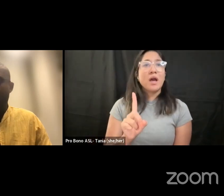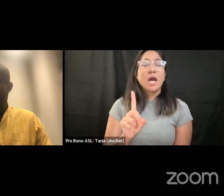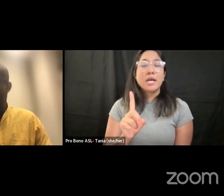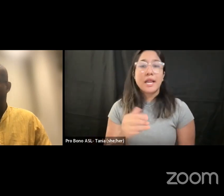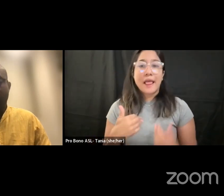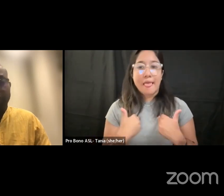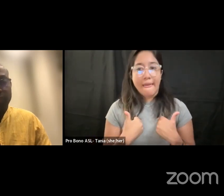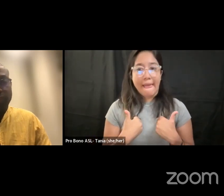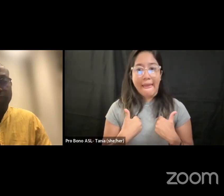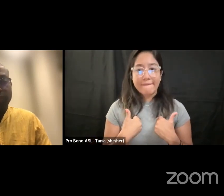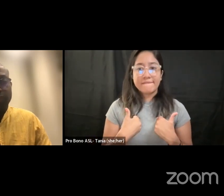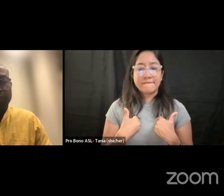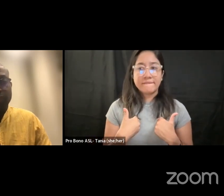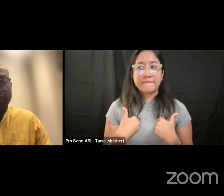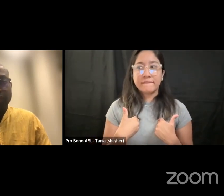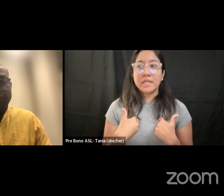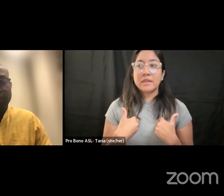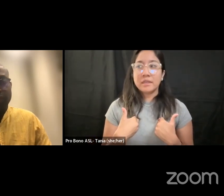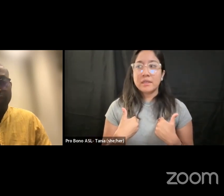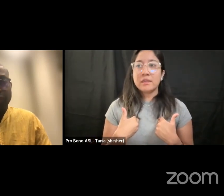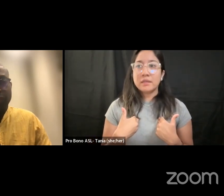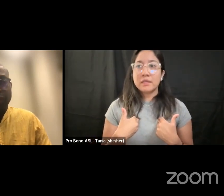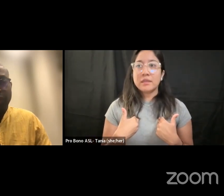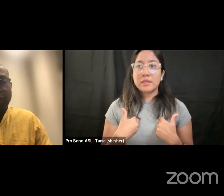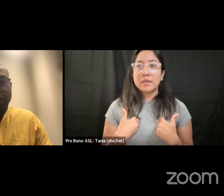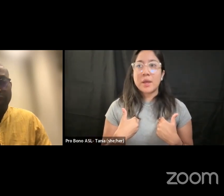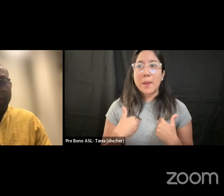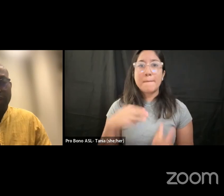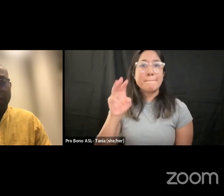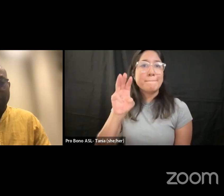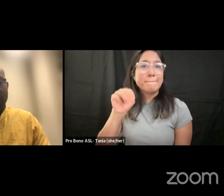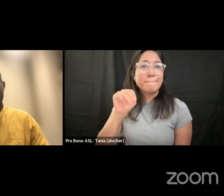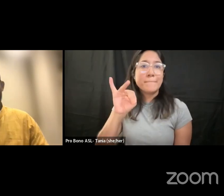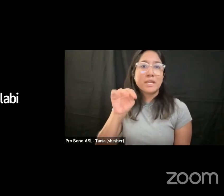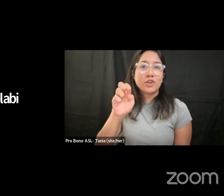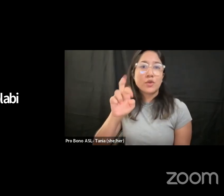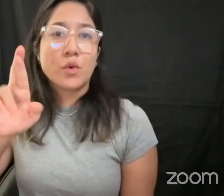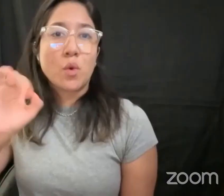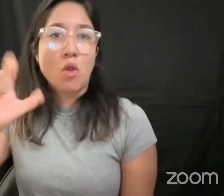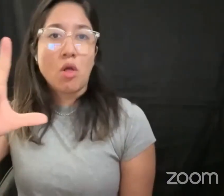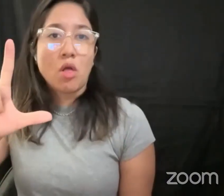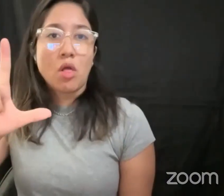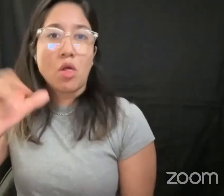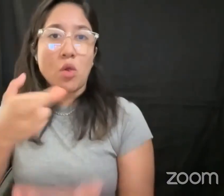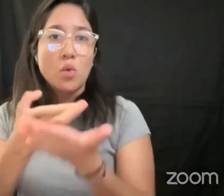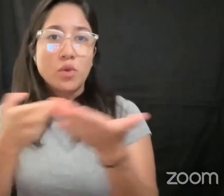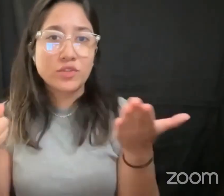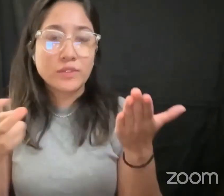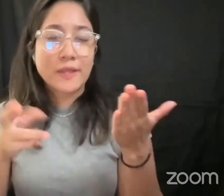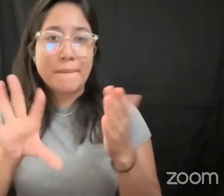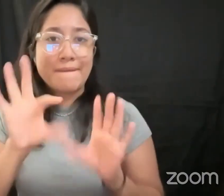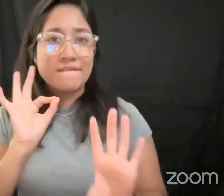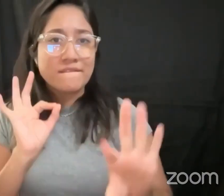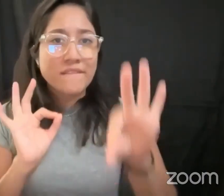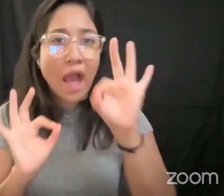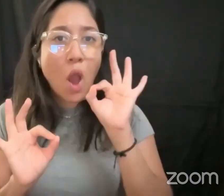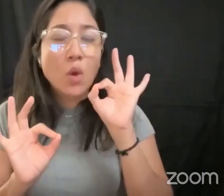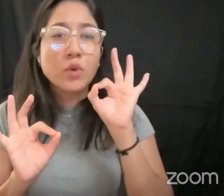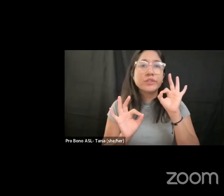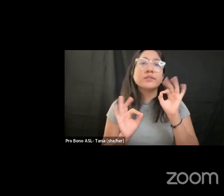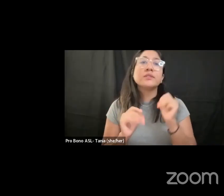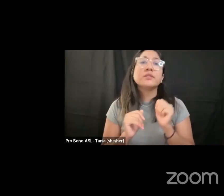um mineral resources have been found in the far north i don't know if you've heard about it